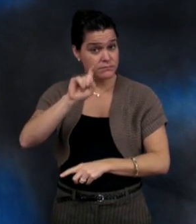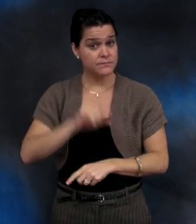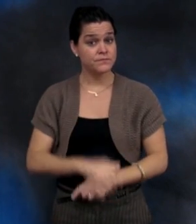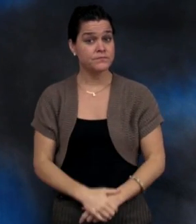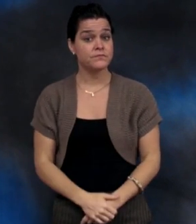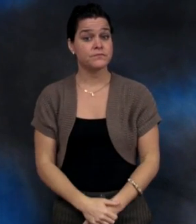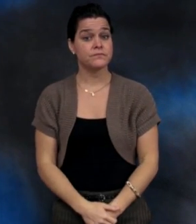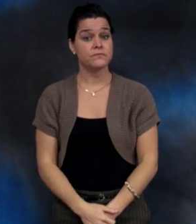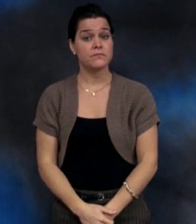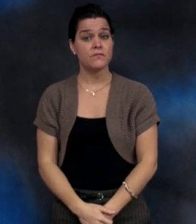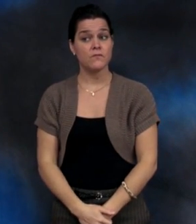flu mist in the past?